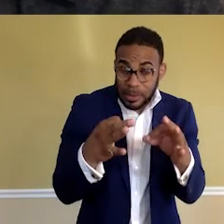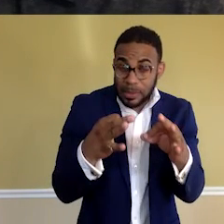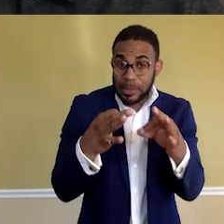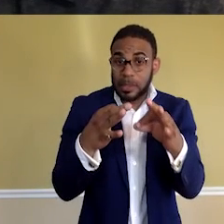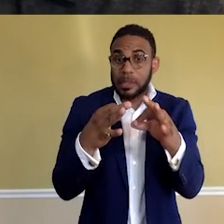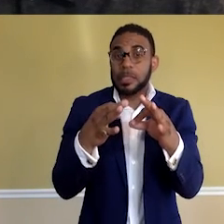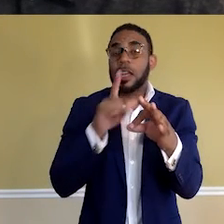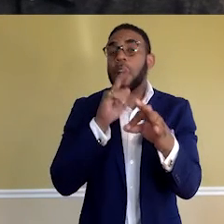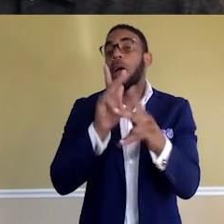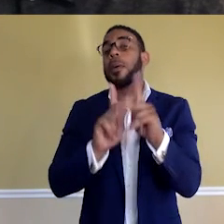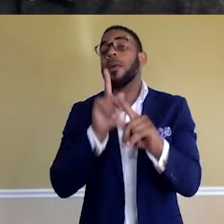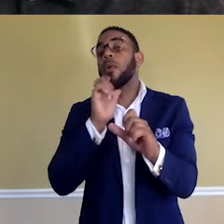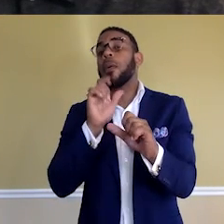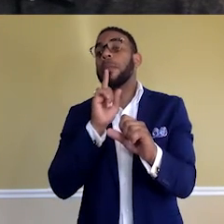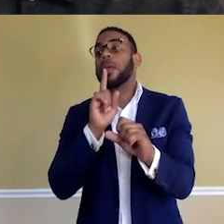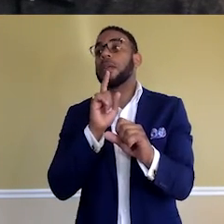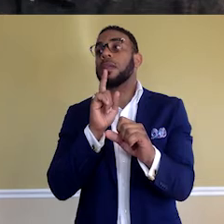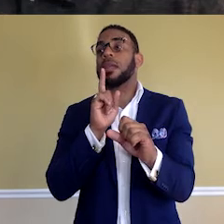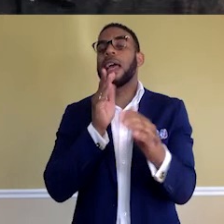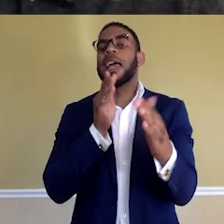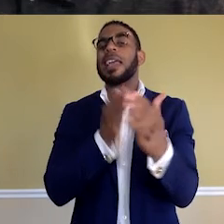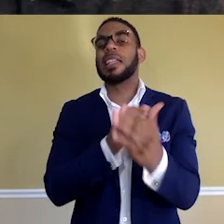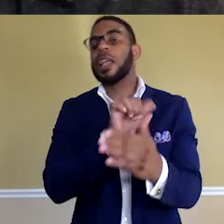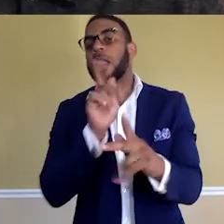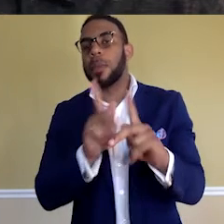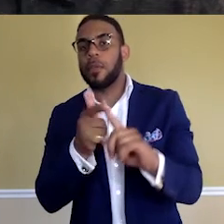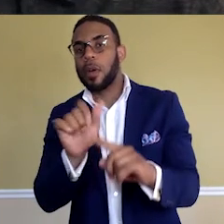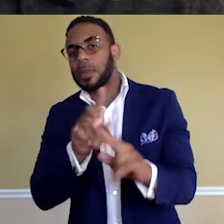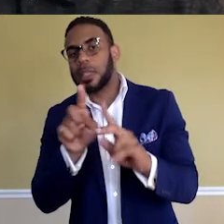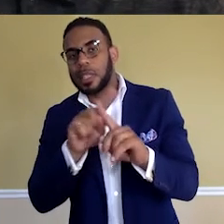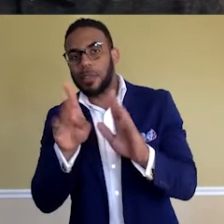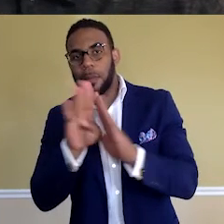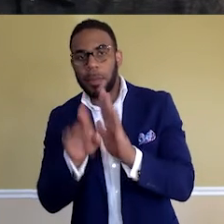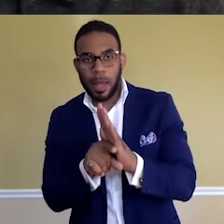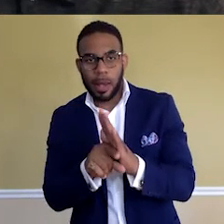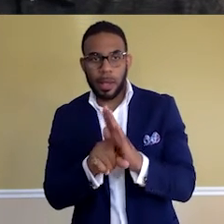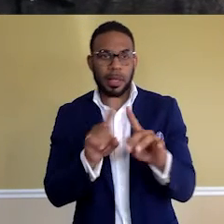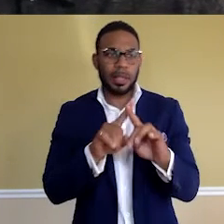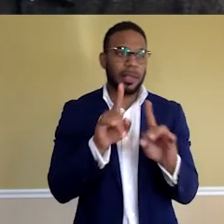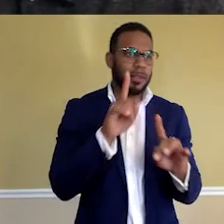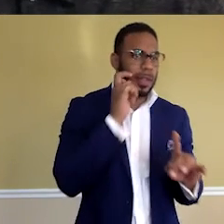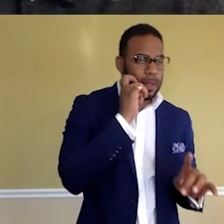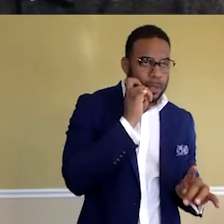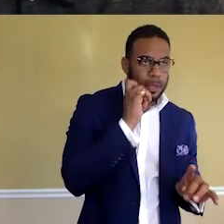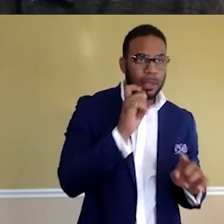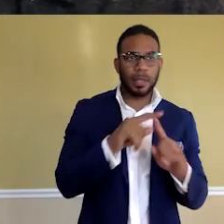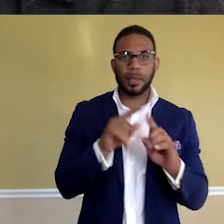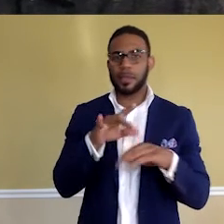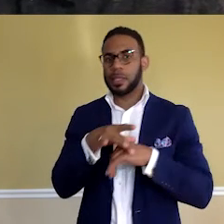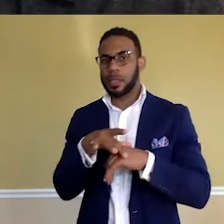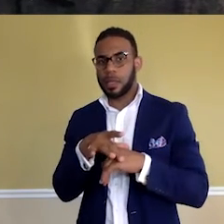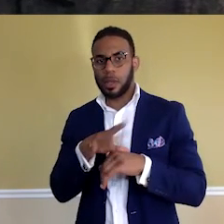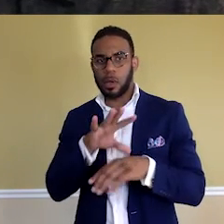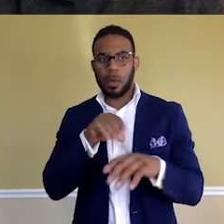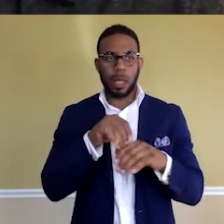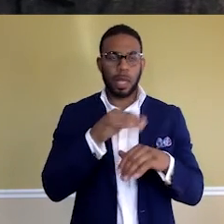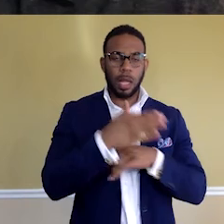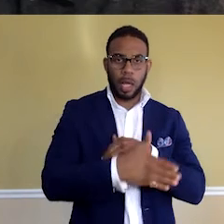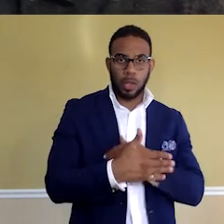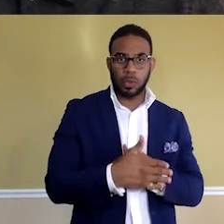if there are people who are going to be against people from different backgrounds, different ethnicities, different geographies within the country, they have